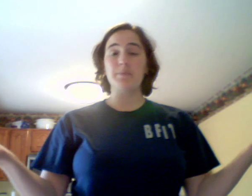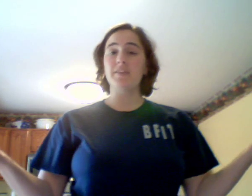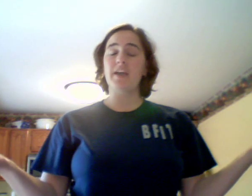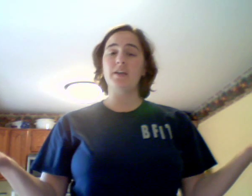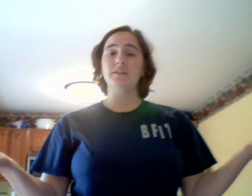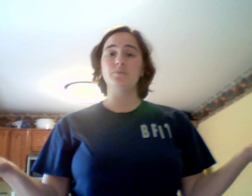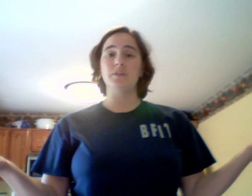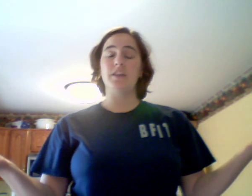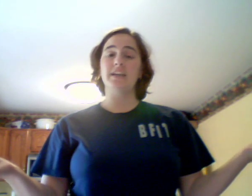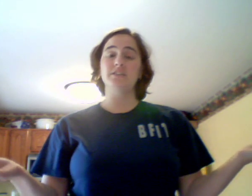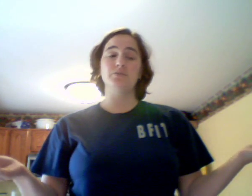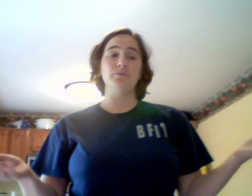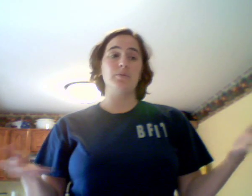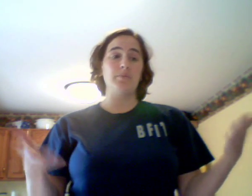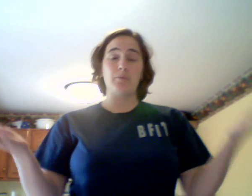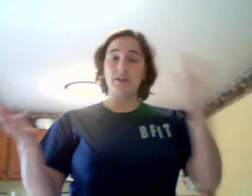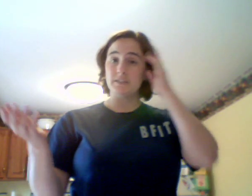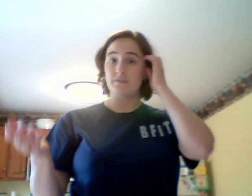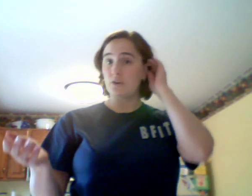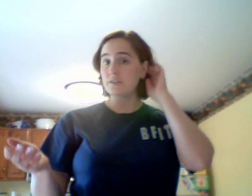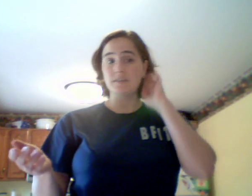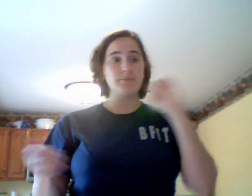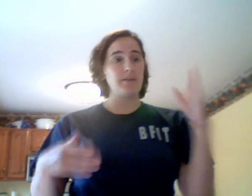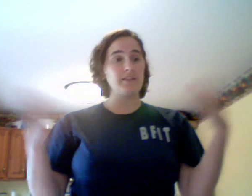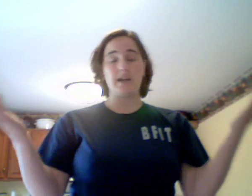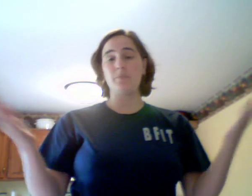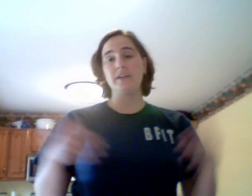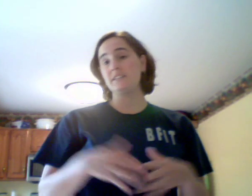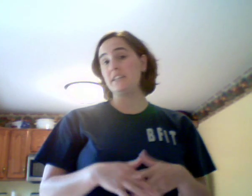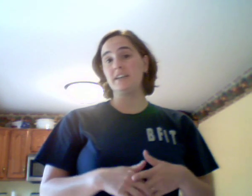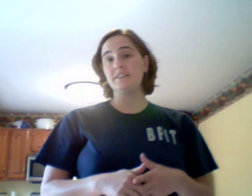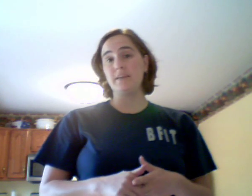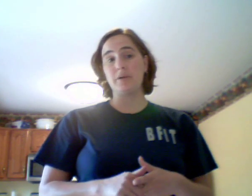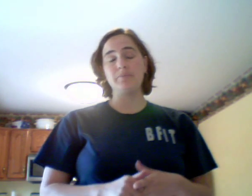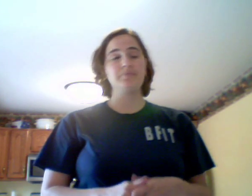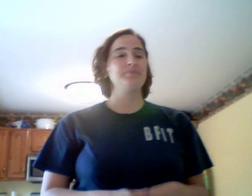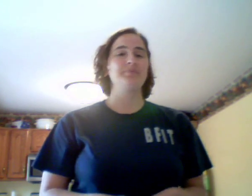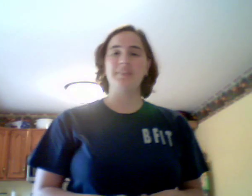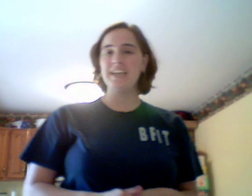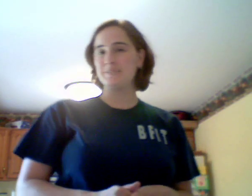they would like to memorize the verse by the time we get to the end of the summer. Thanks. Bye. Bye.